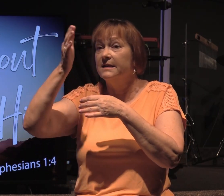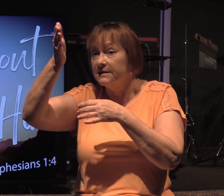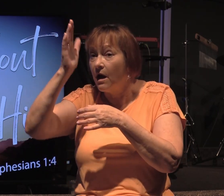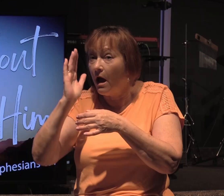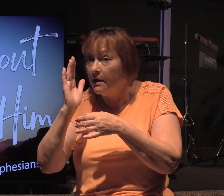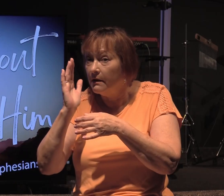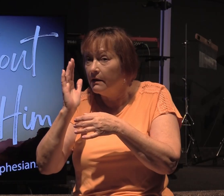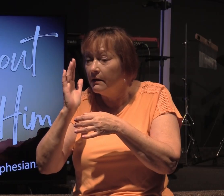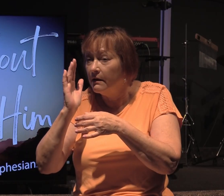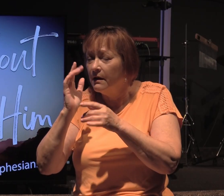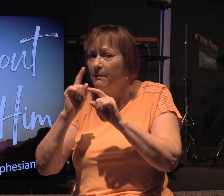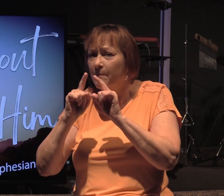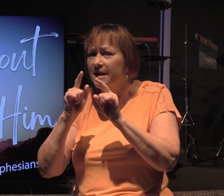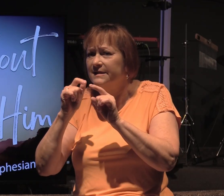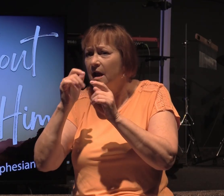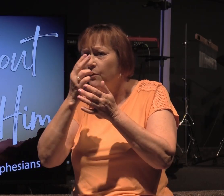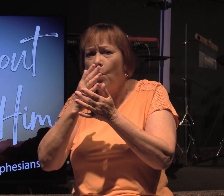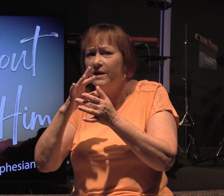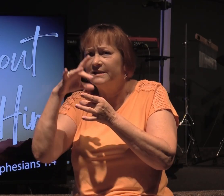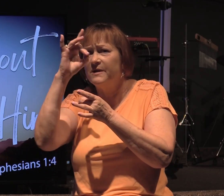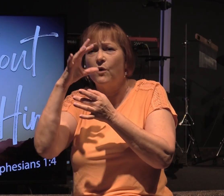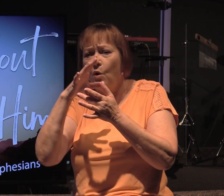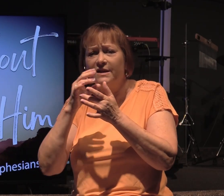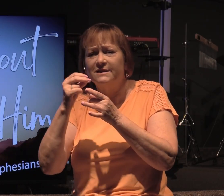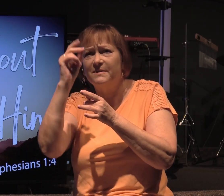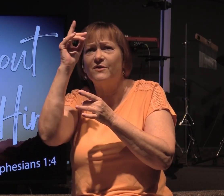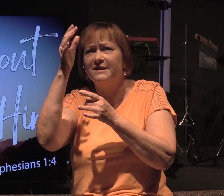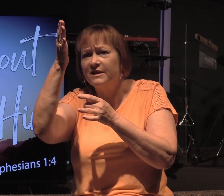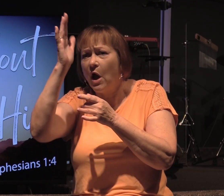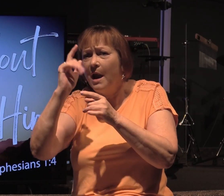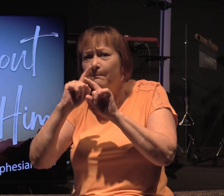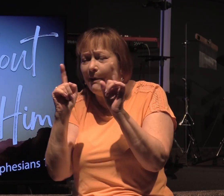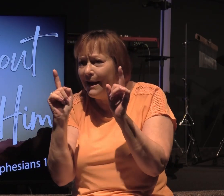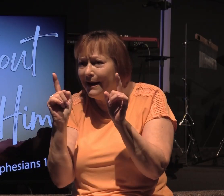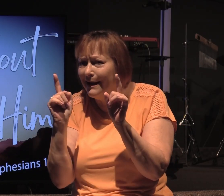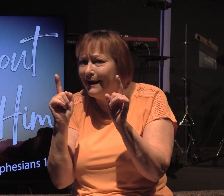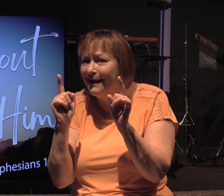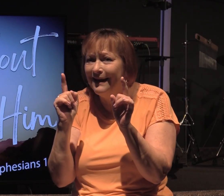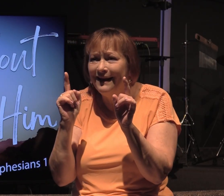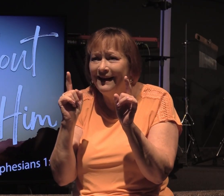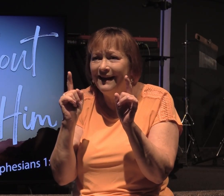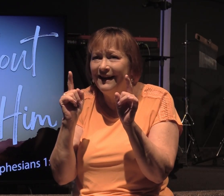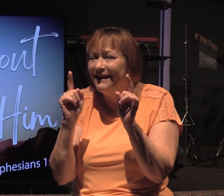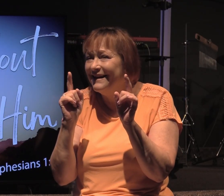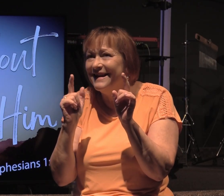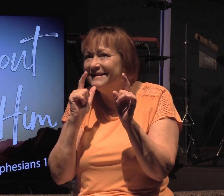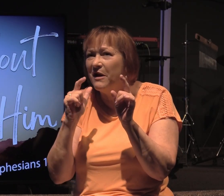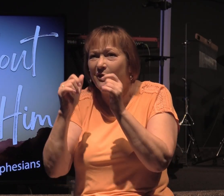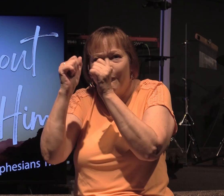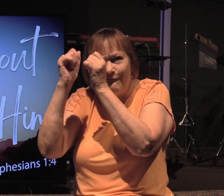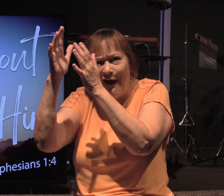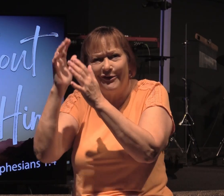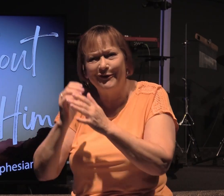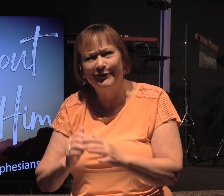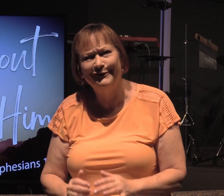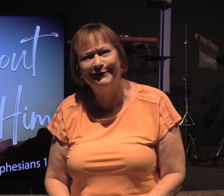but he's not the Holy Spirit. The Holy Spirit is God, but he's not the Father.